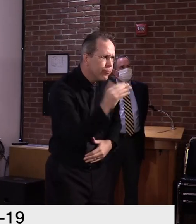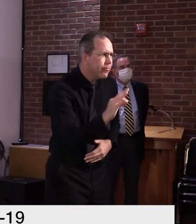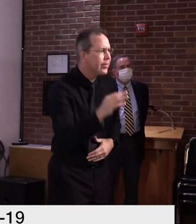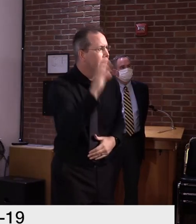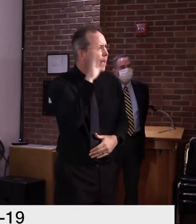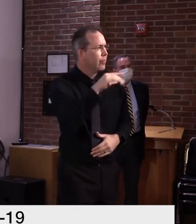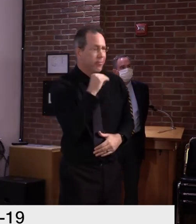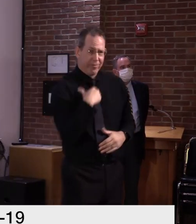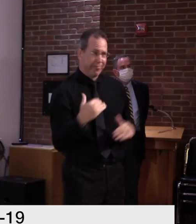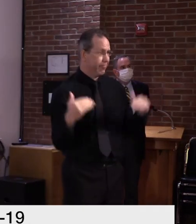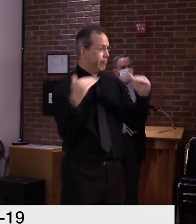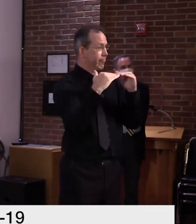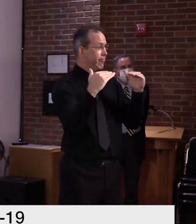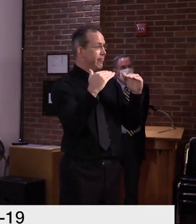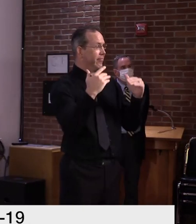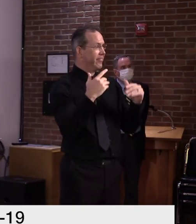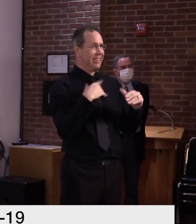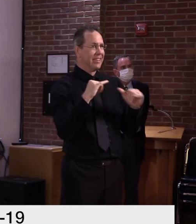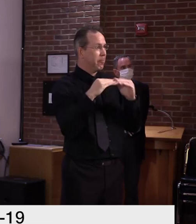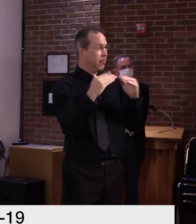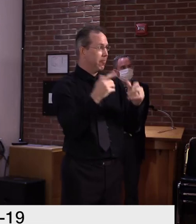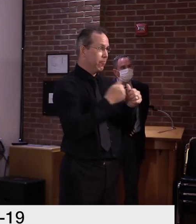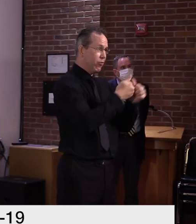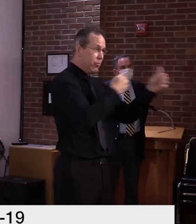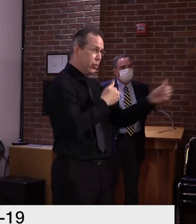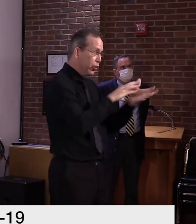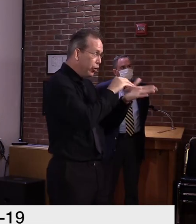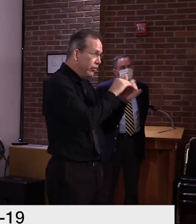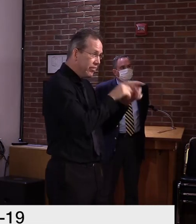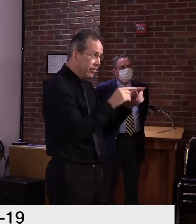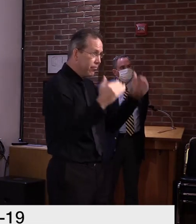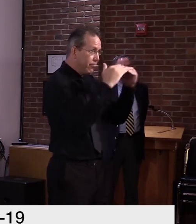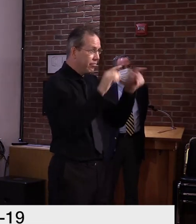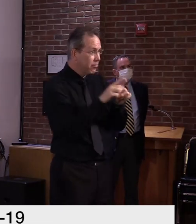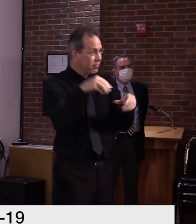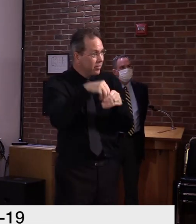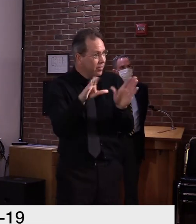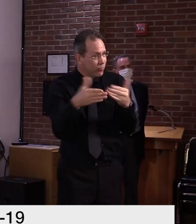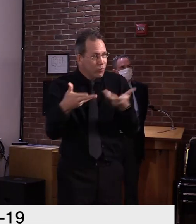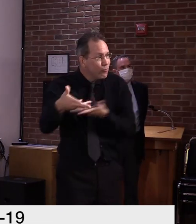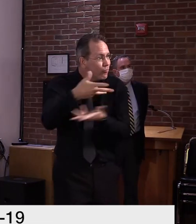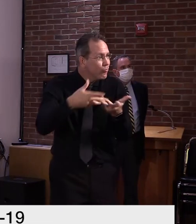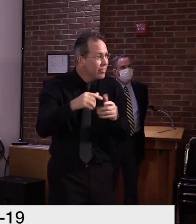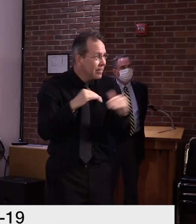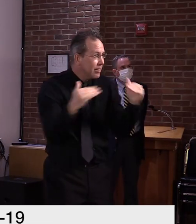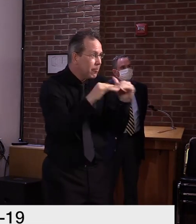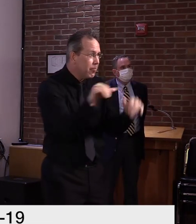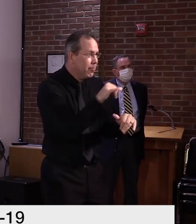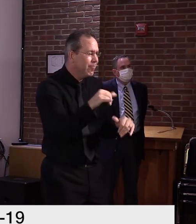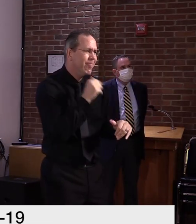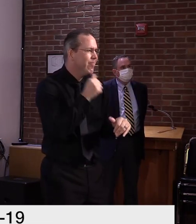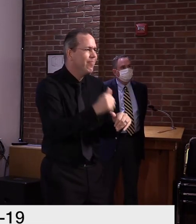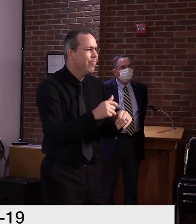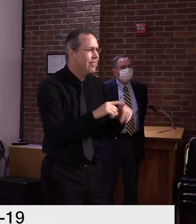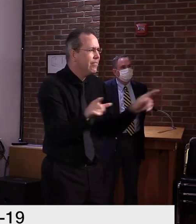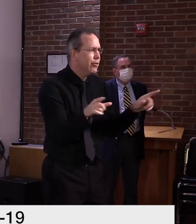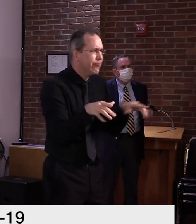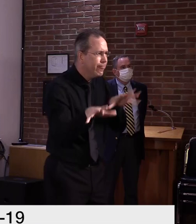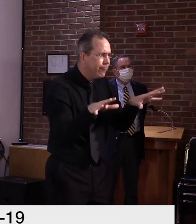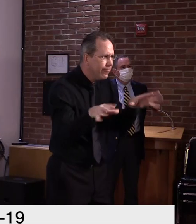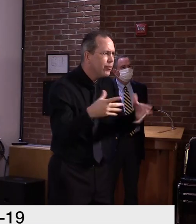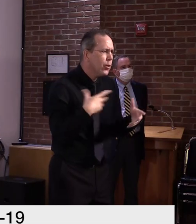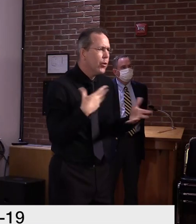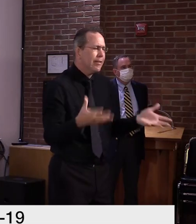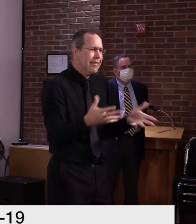and especially our kids deserve the best education we can possibly provide. The unfortunate